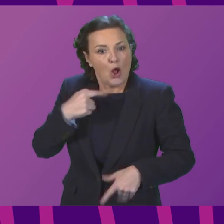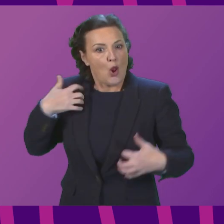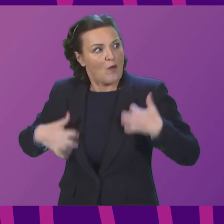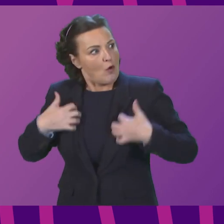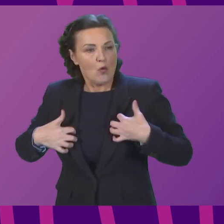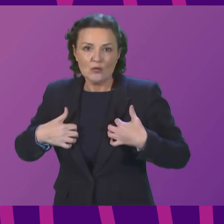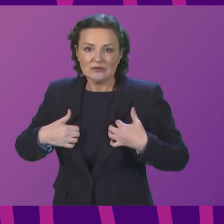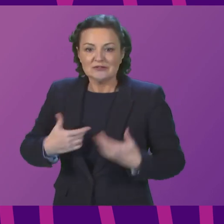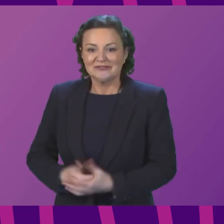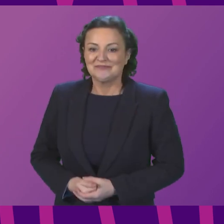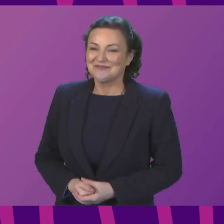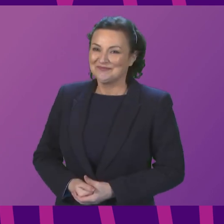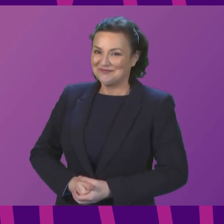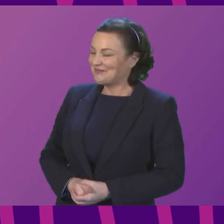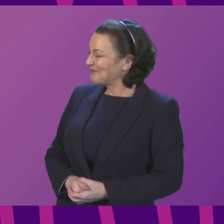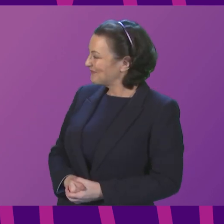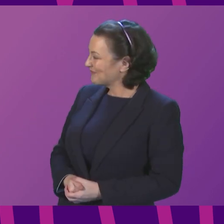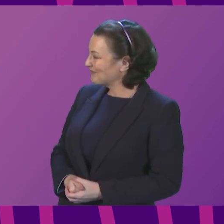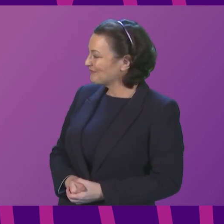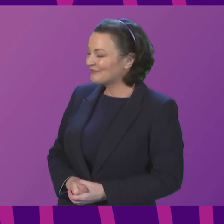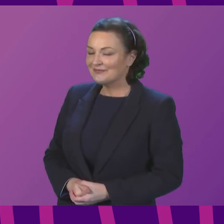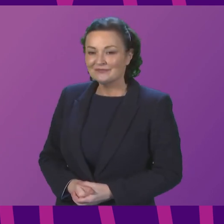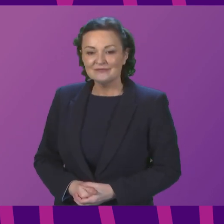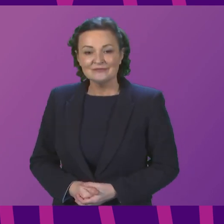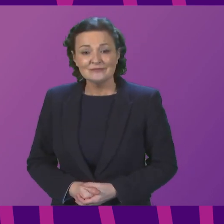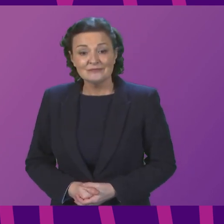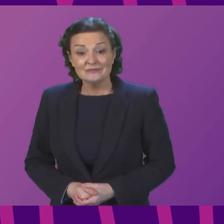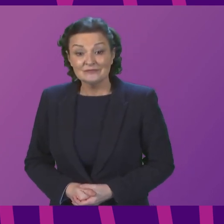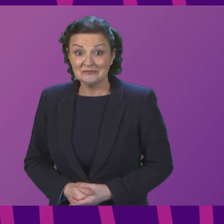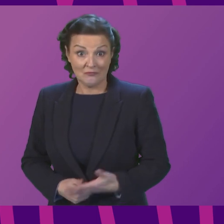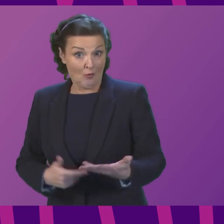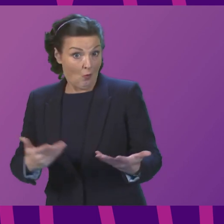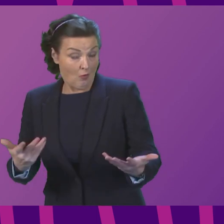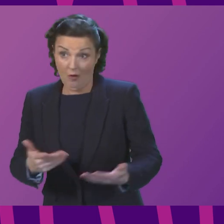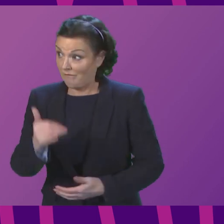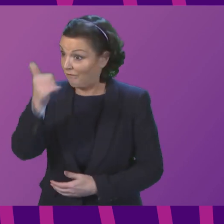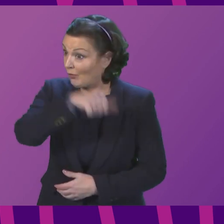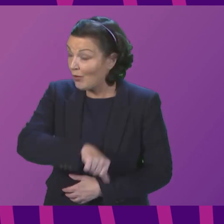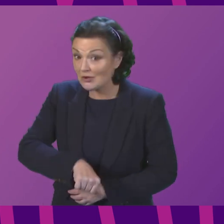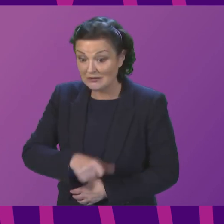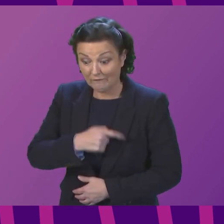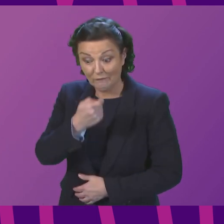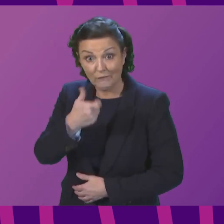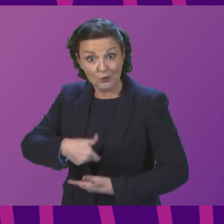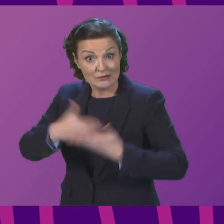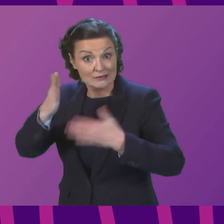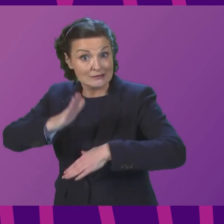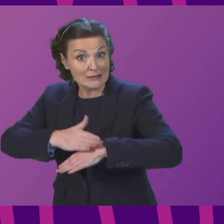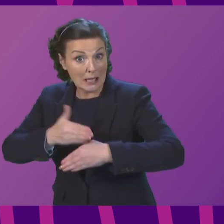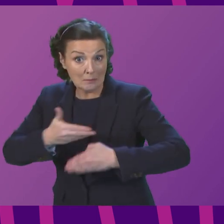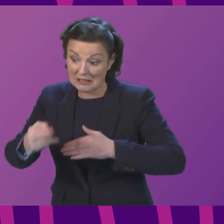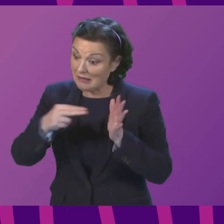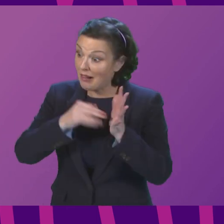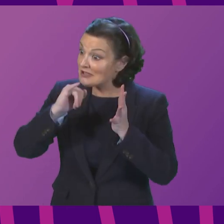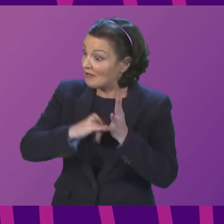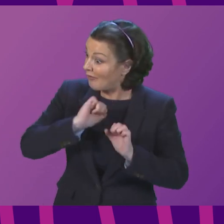looking forward to that transition. Stephen Kerr. Indeed, indeed. In a few days' time, Nicola